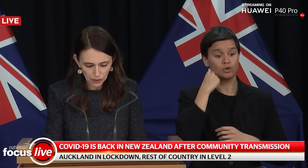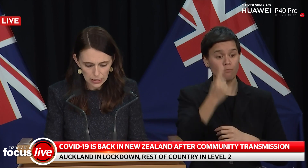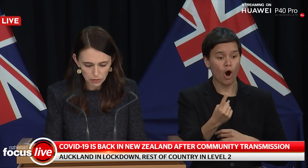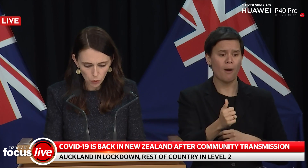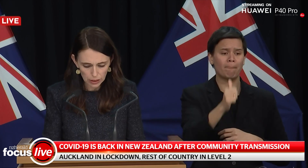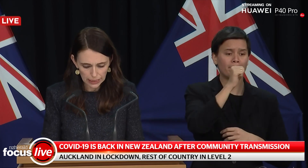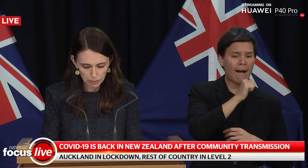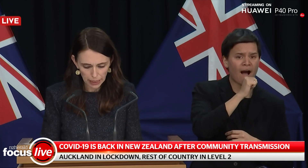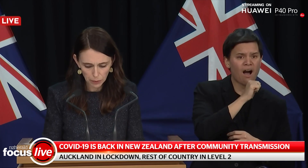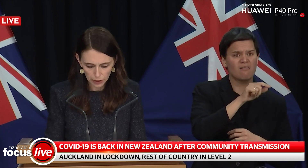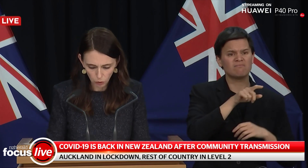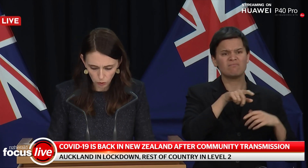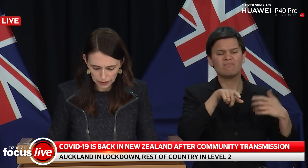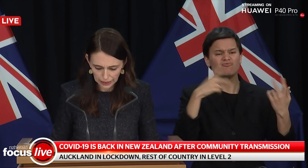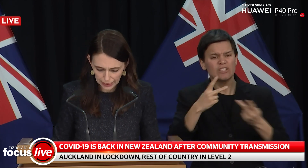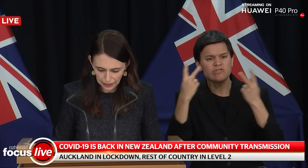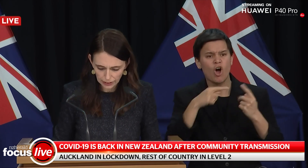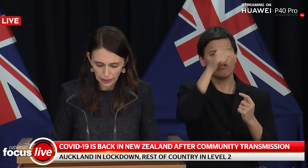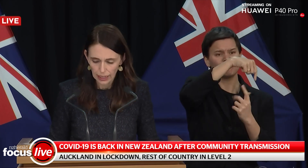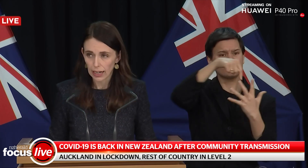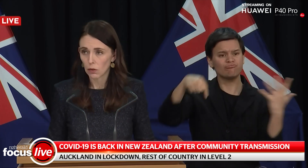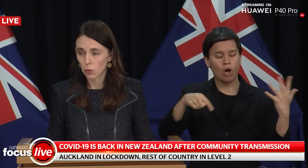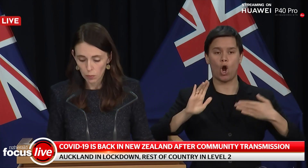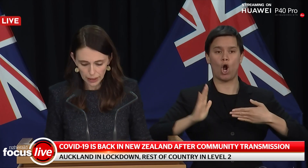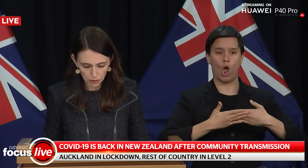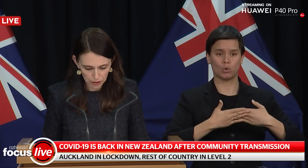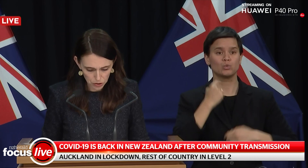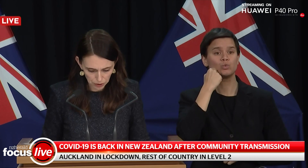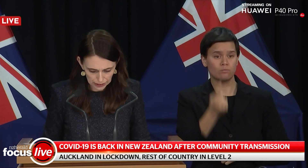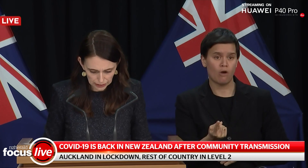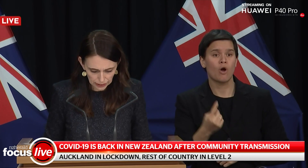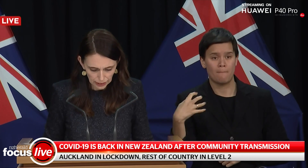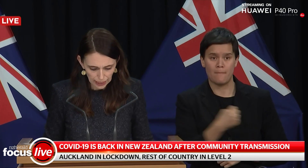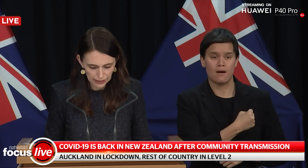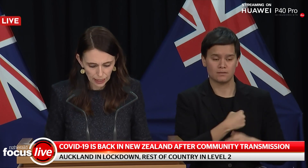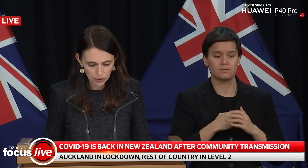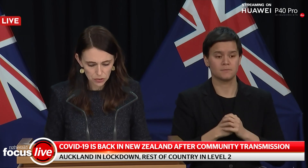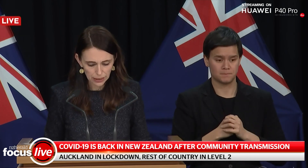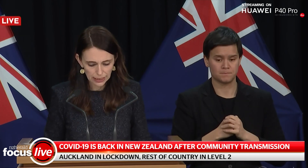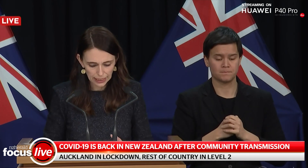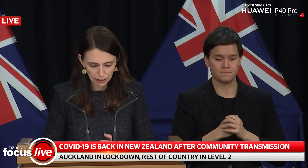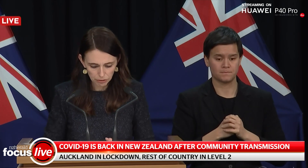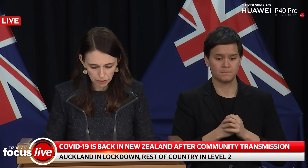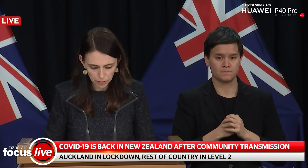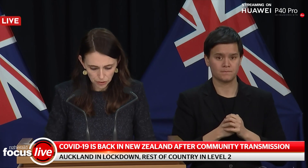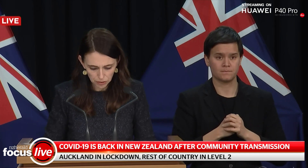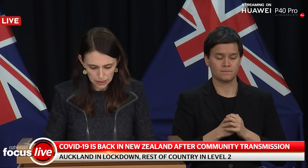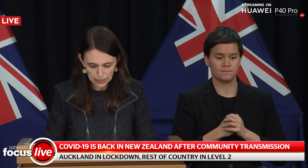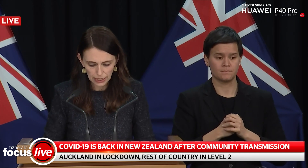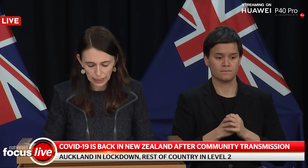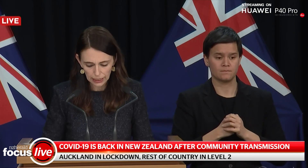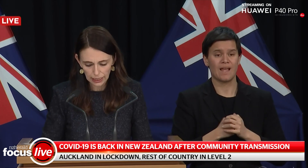Gatherings of more than 10 people in Auckland again will be restricted and are restricted again for